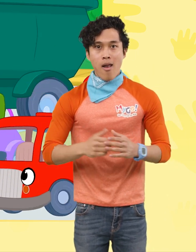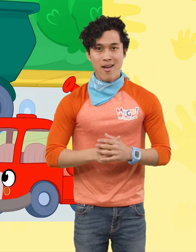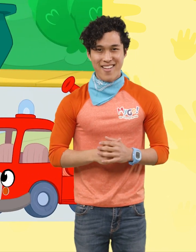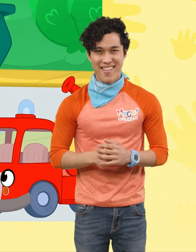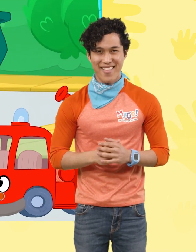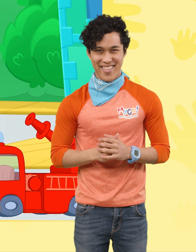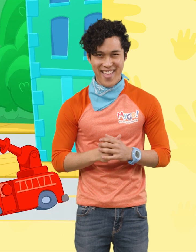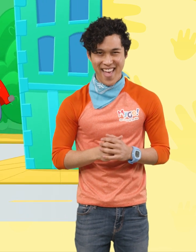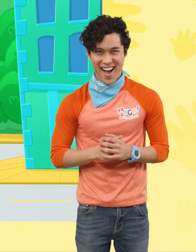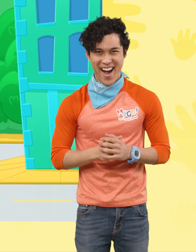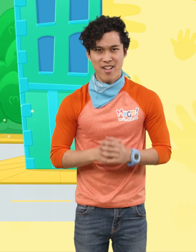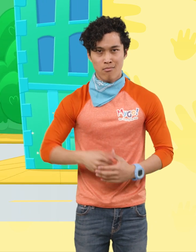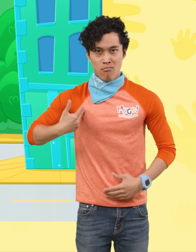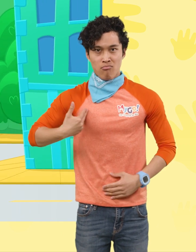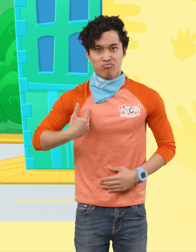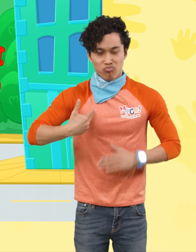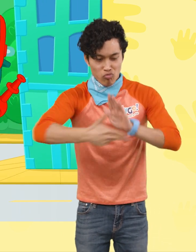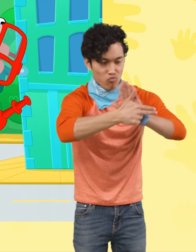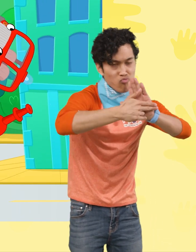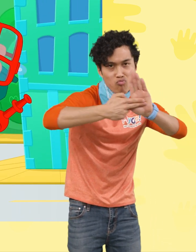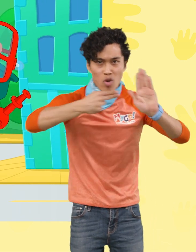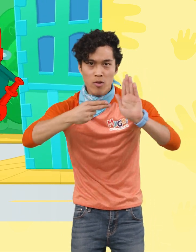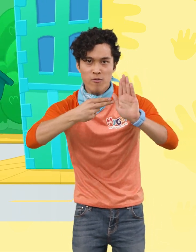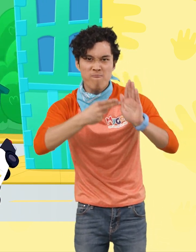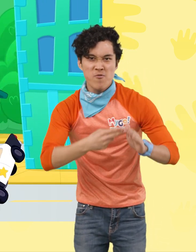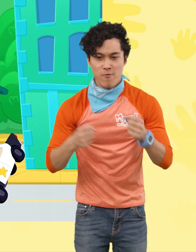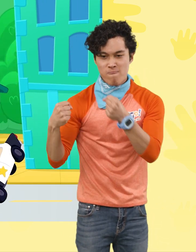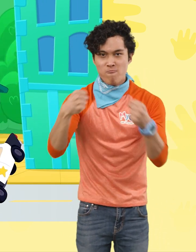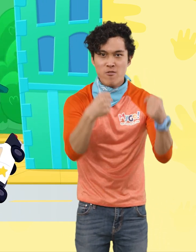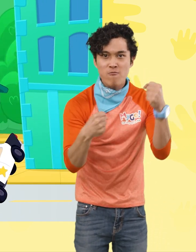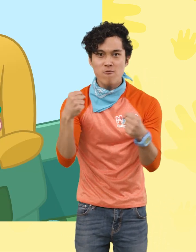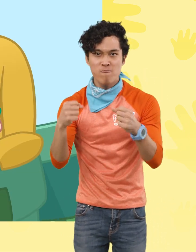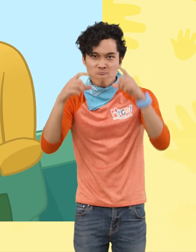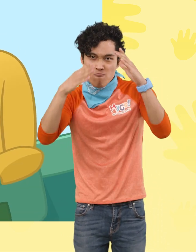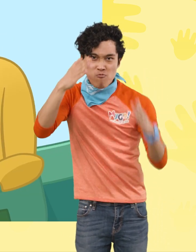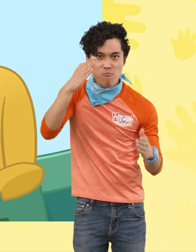We are Vehicle Rock Oh, boy